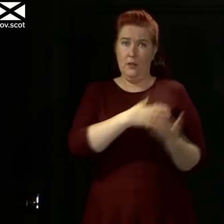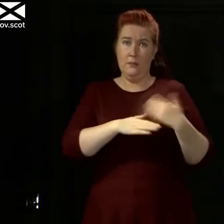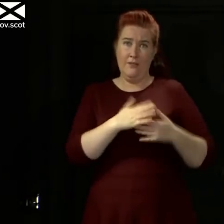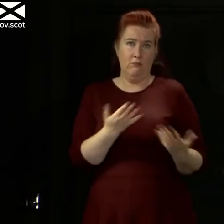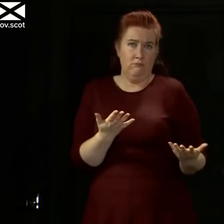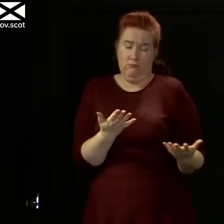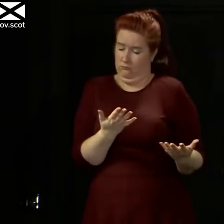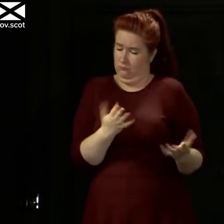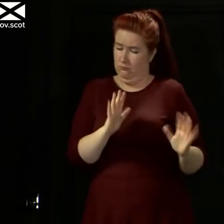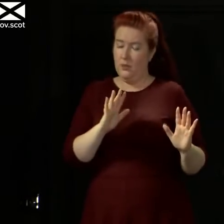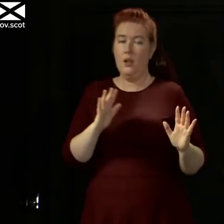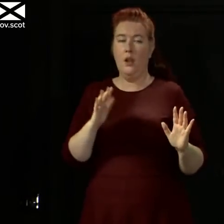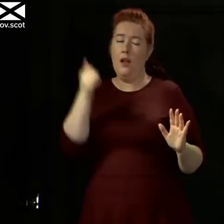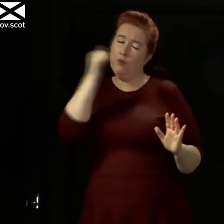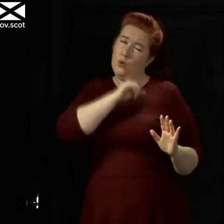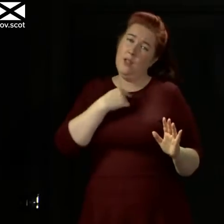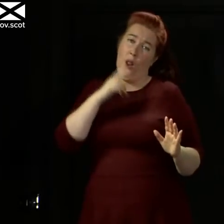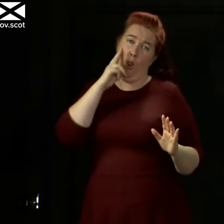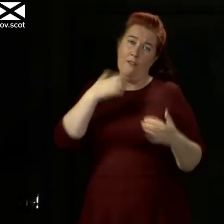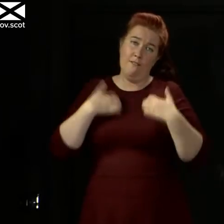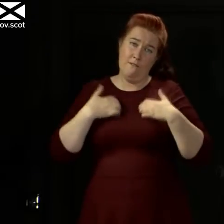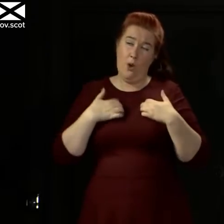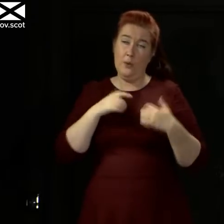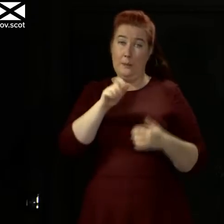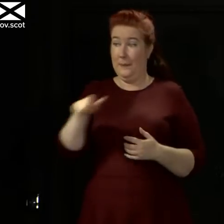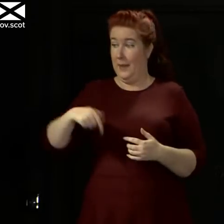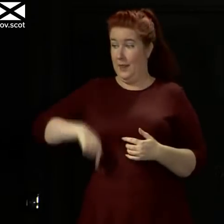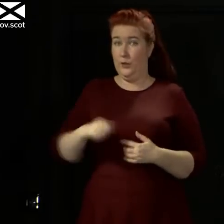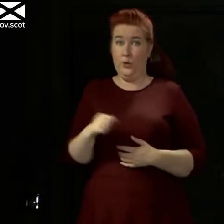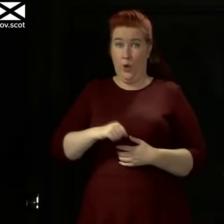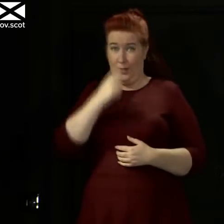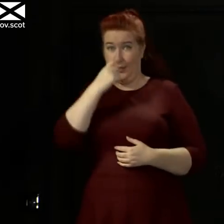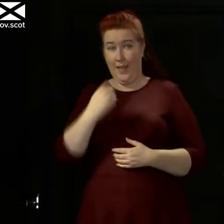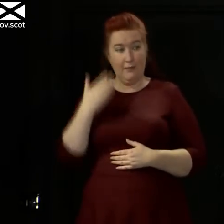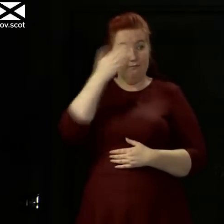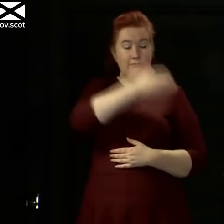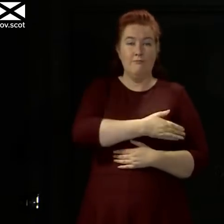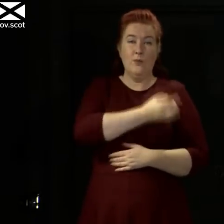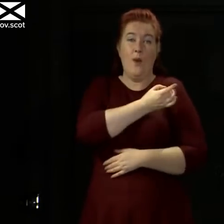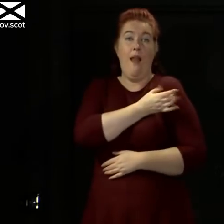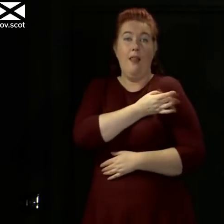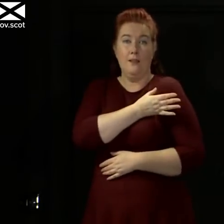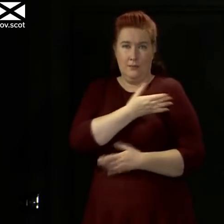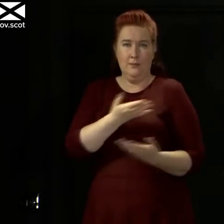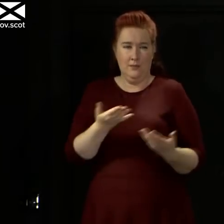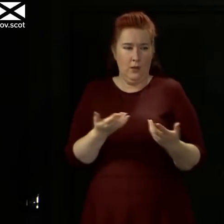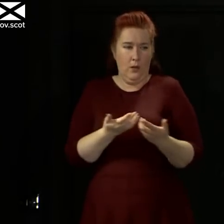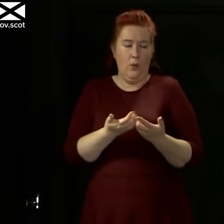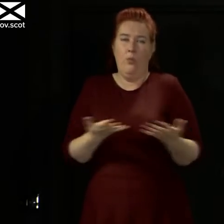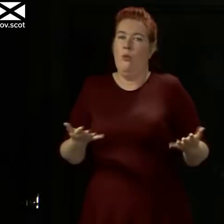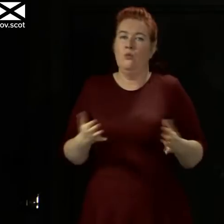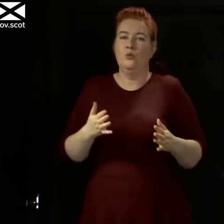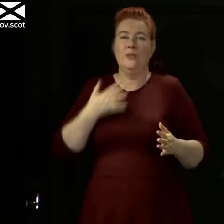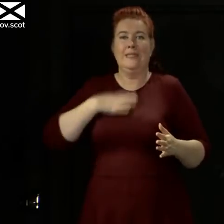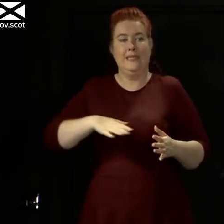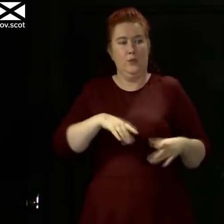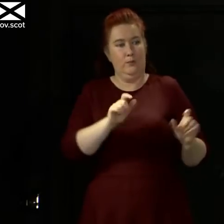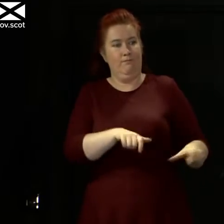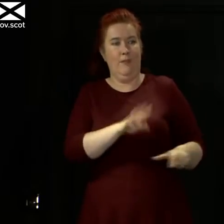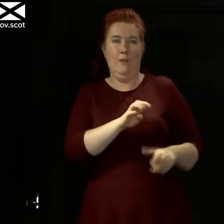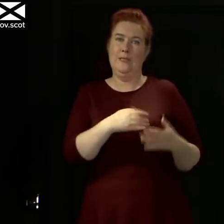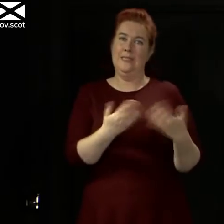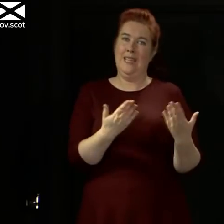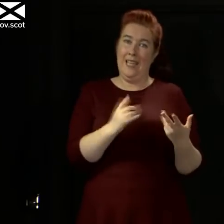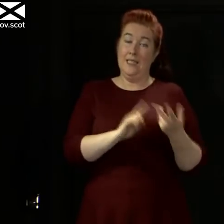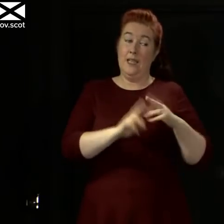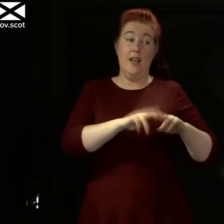look forward to the day when people in Scotland can travel to Ireland without any need for quarantine, if Ireland